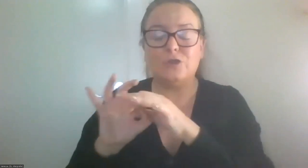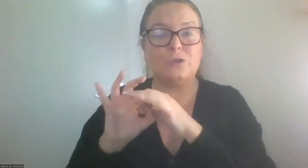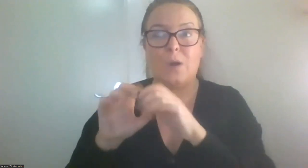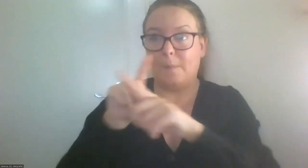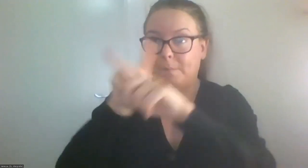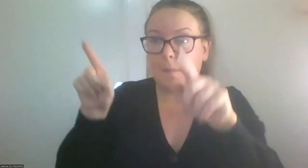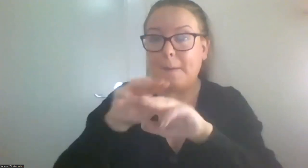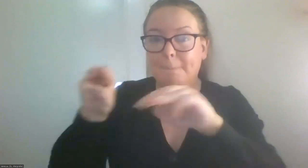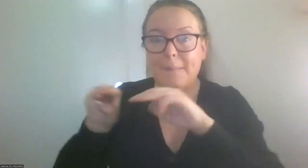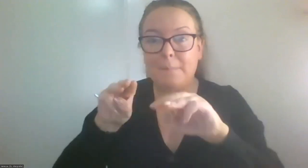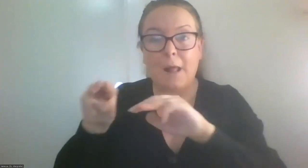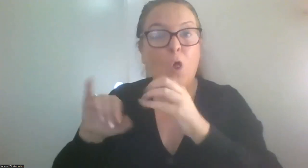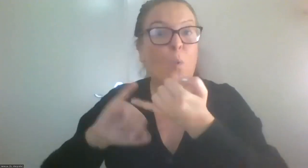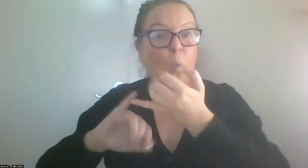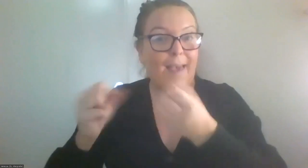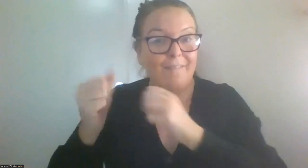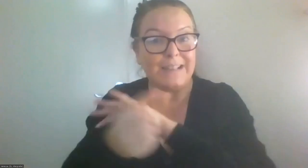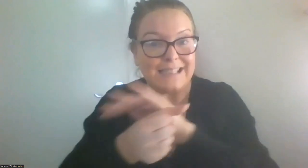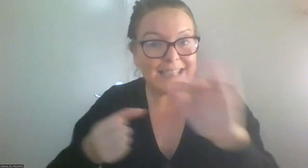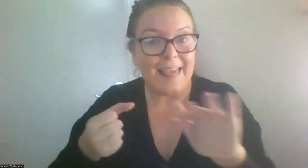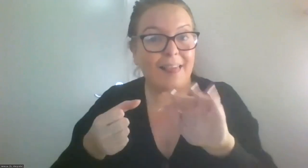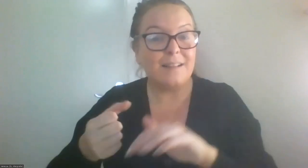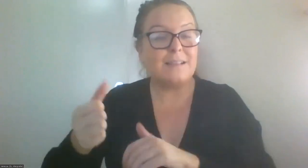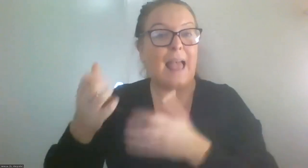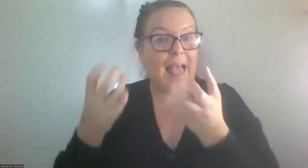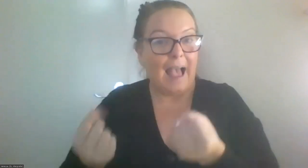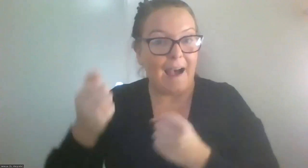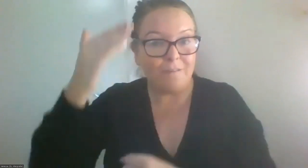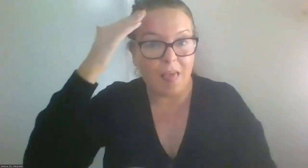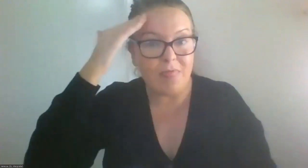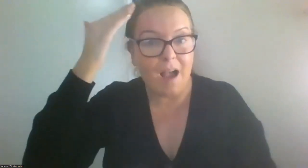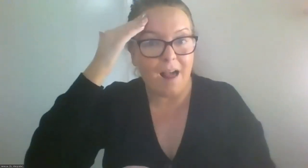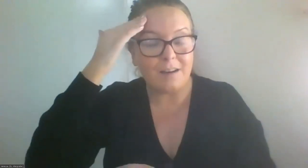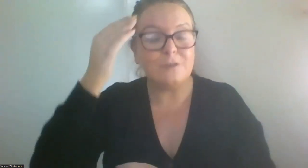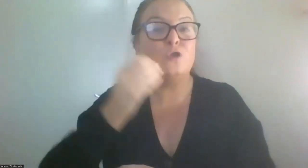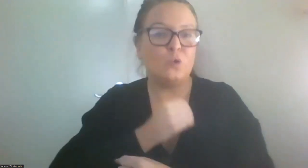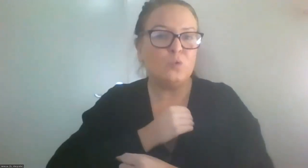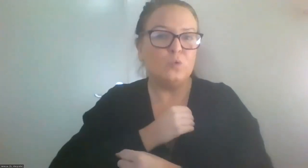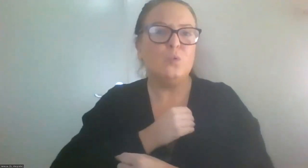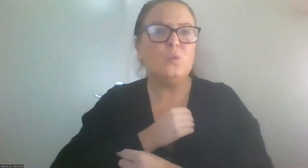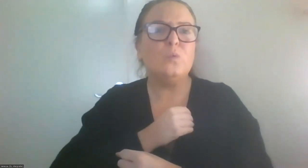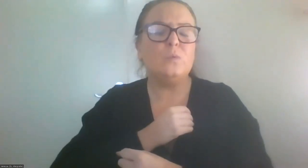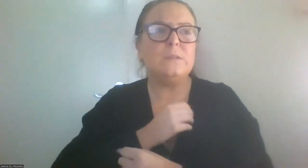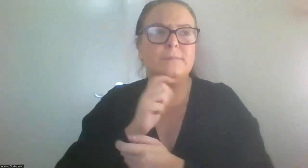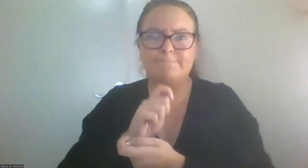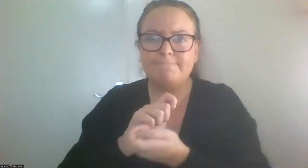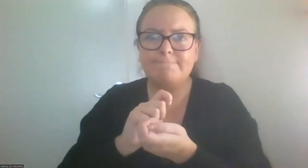and the knowledge to bring about the actual changes that are needed.